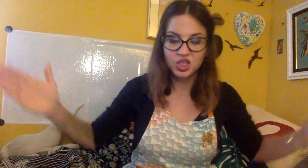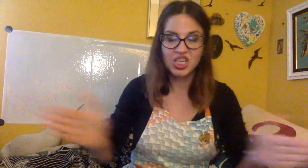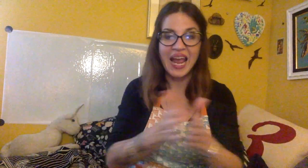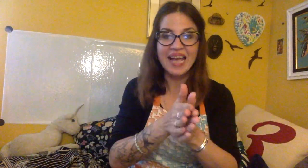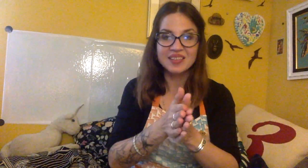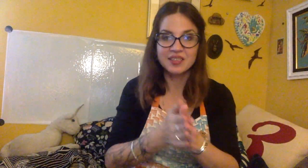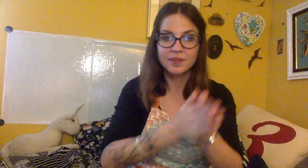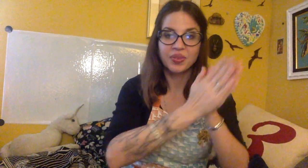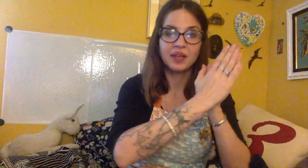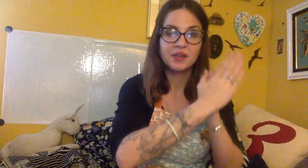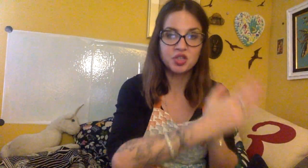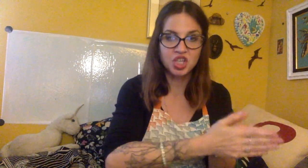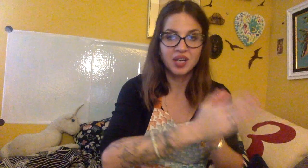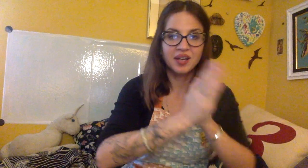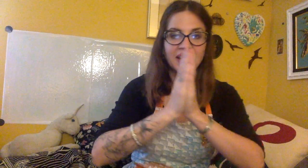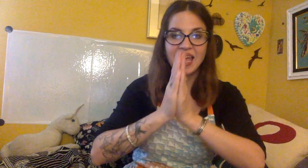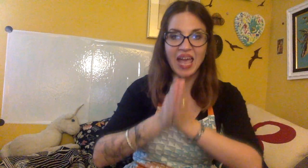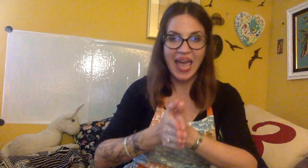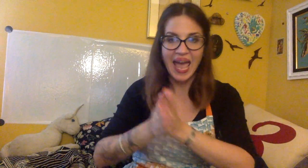Chat. Ch. At.